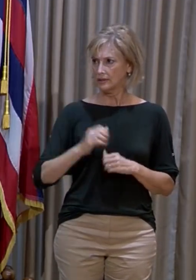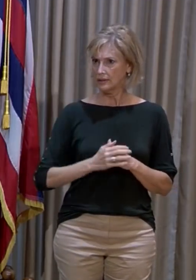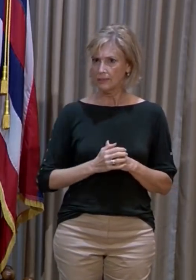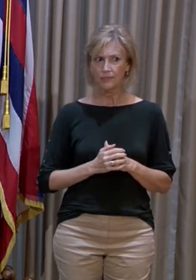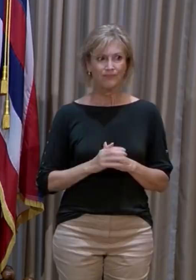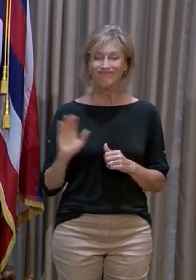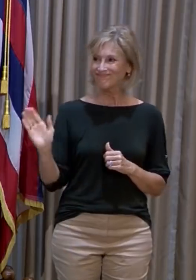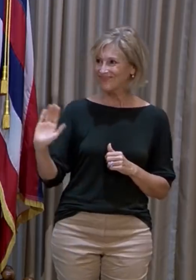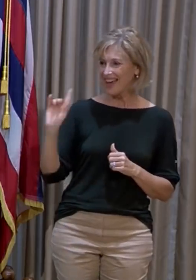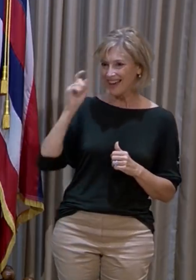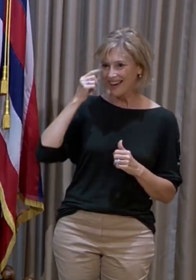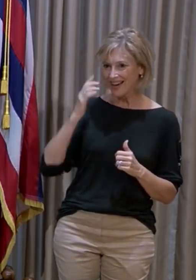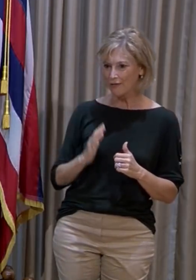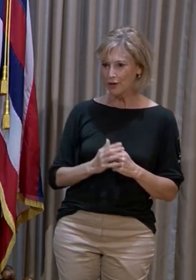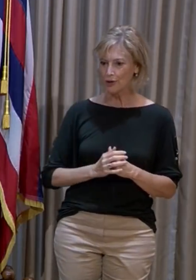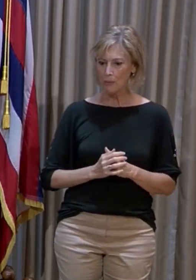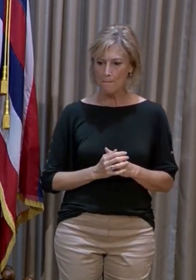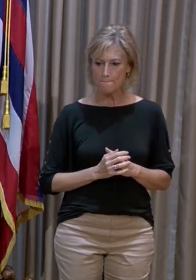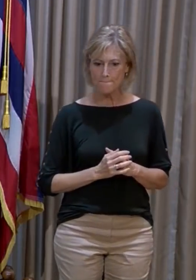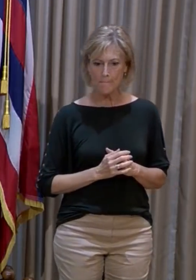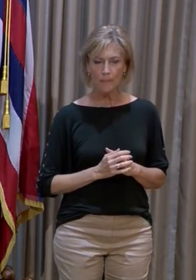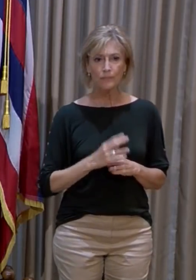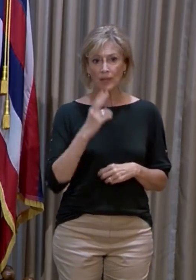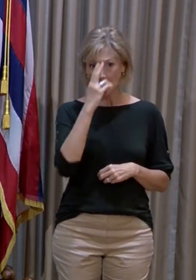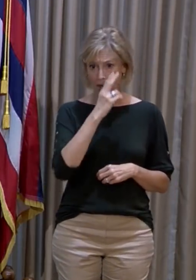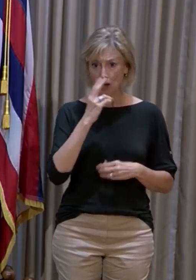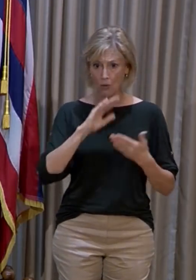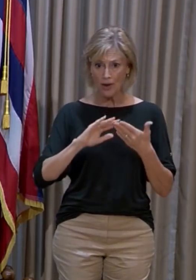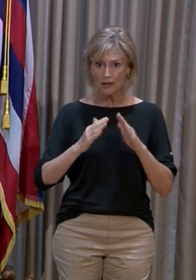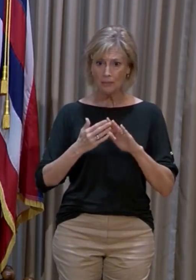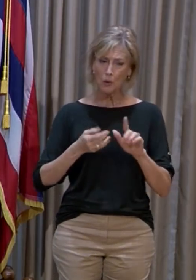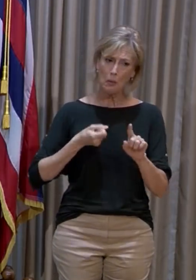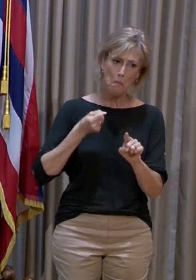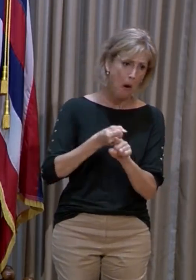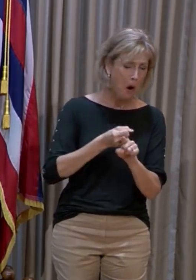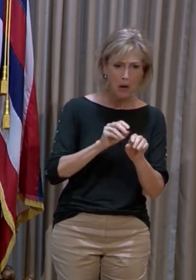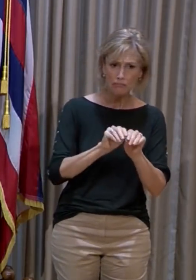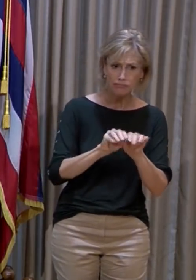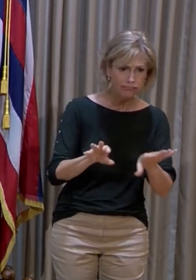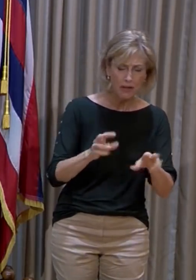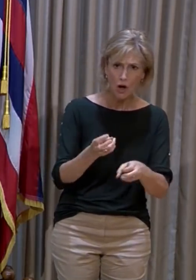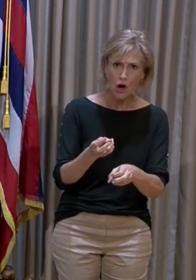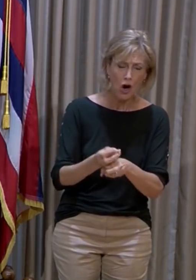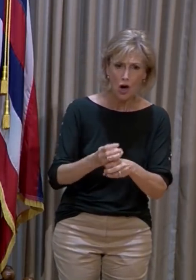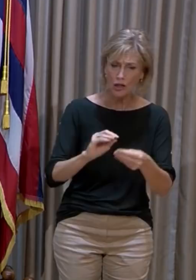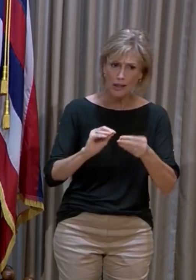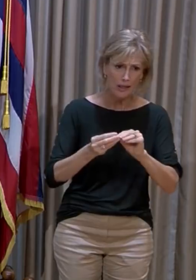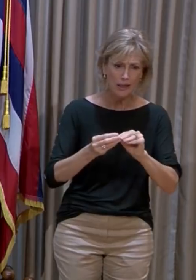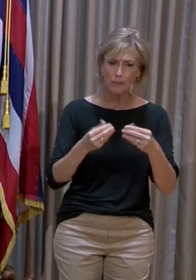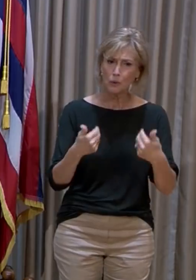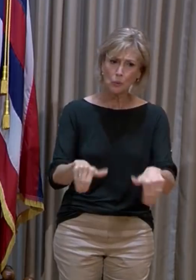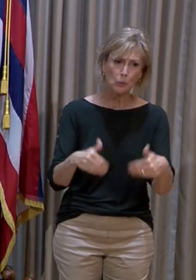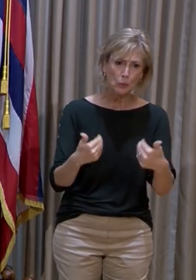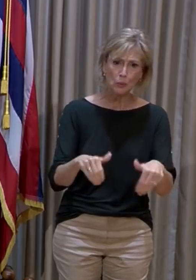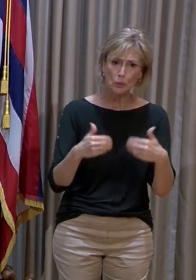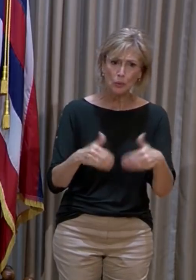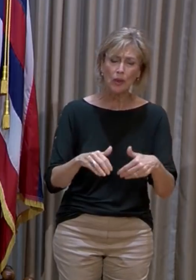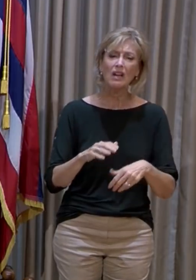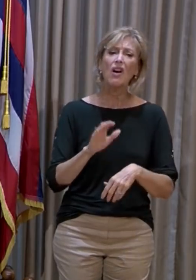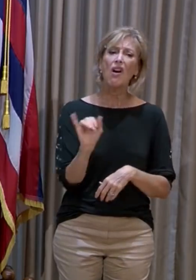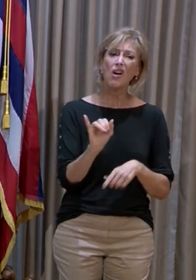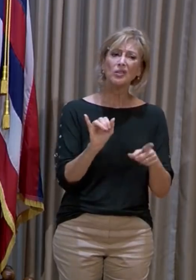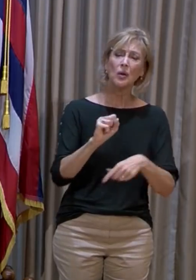Hi, Governor. The Native Hawaiian community is being hit hard now with the number of cases and vaccine hesitancy.